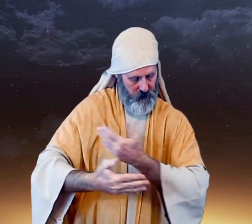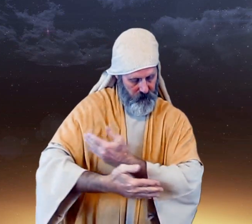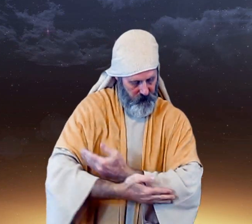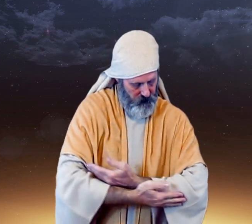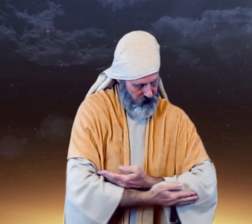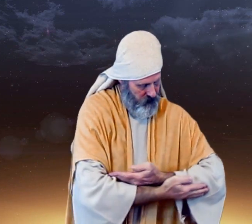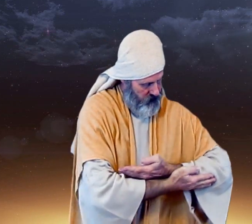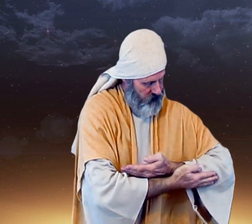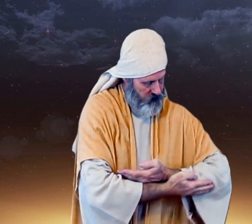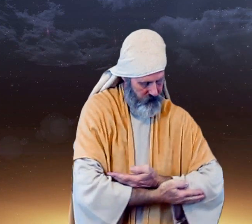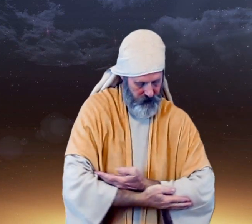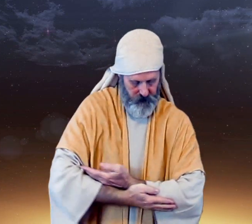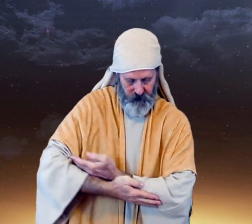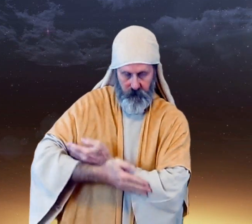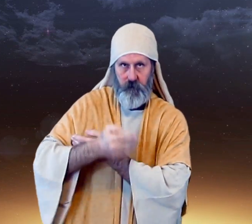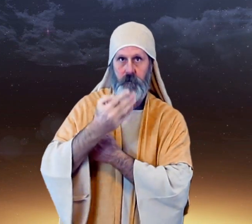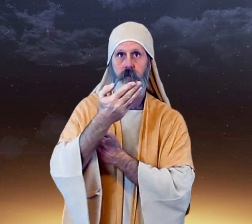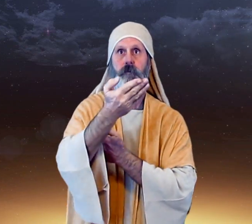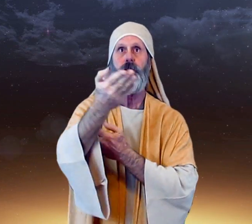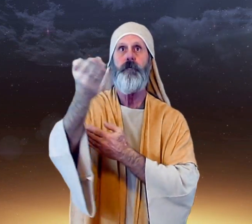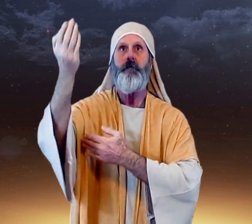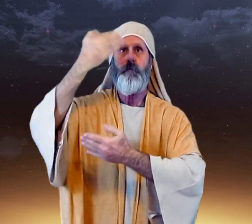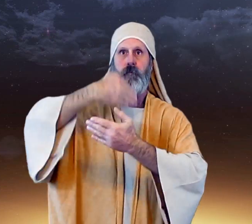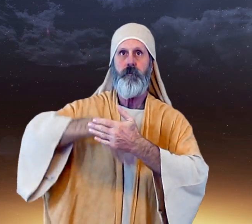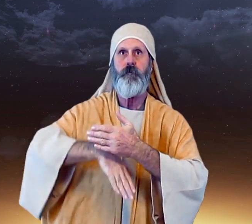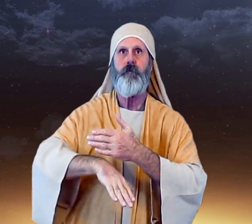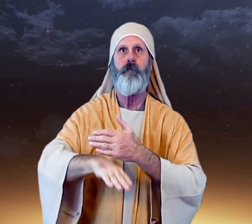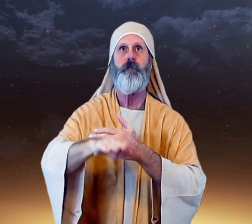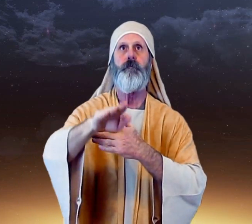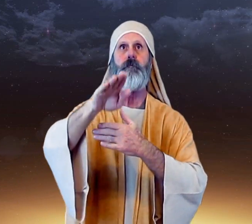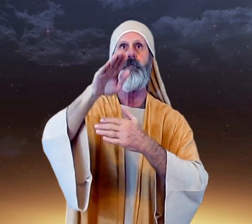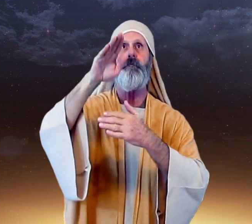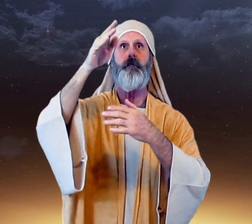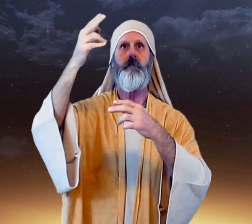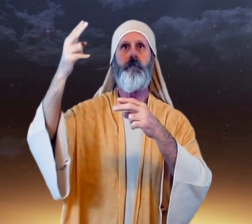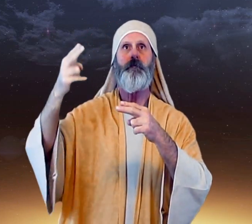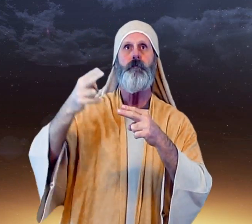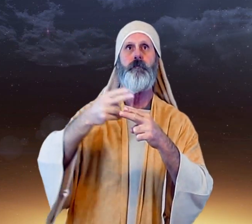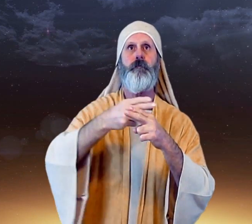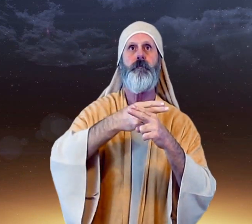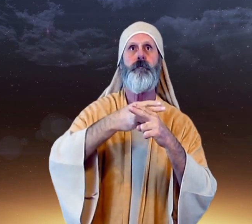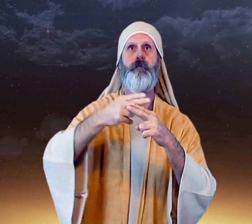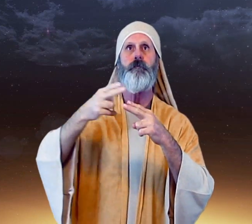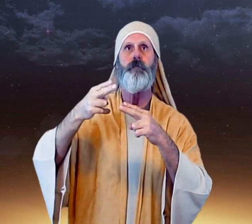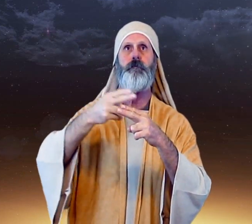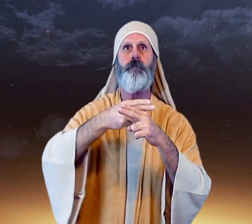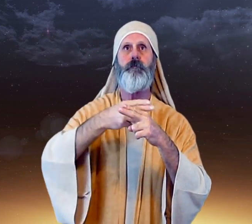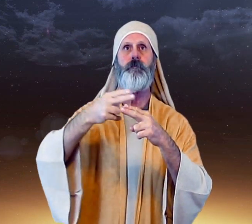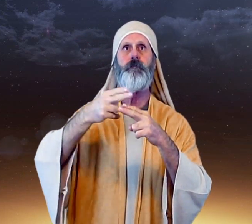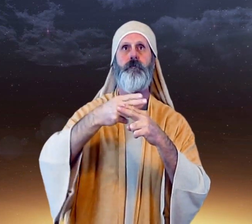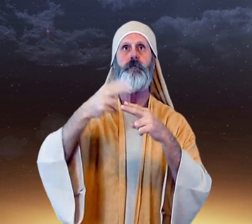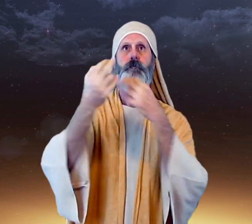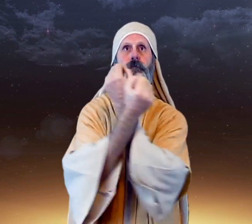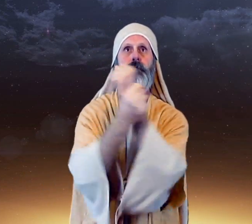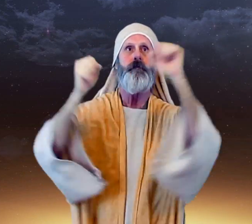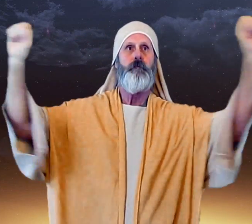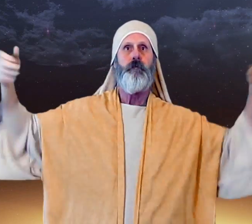child that you've delivered will soon deliver